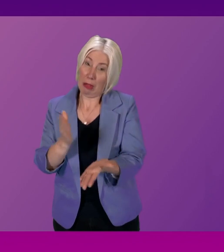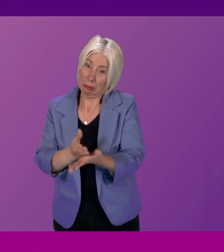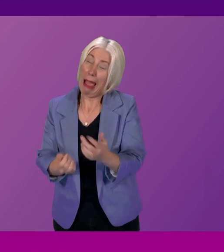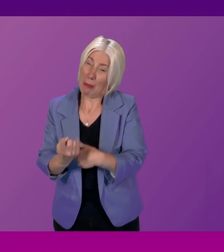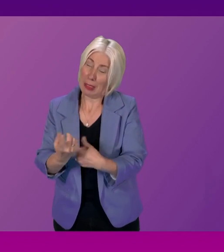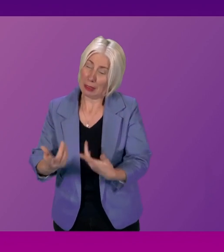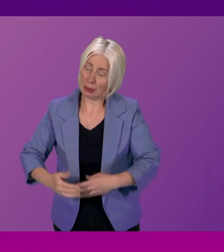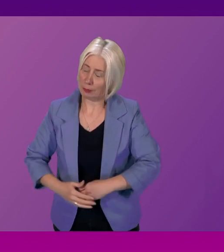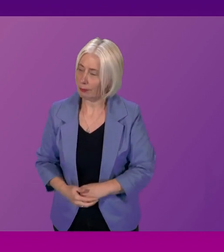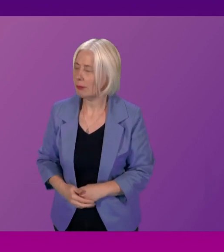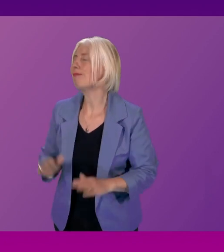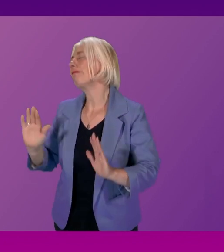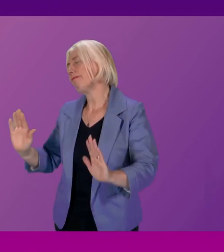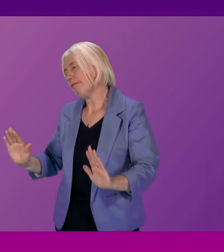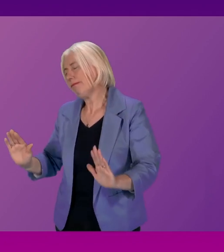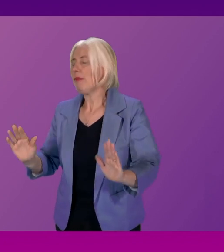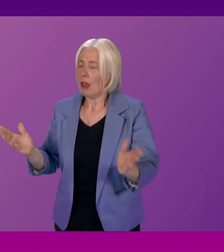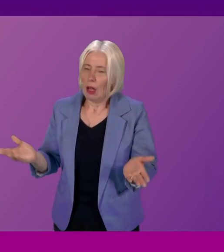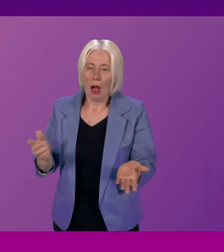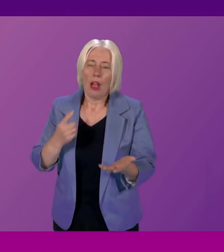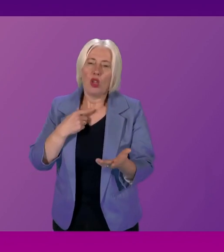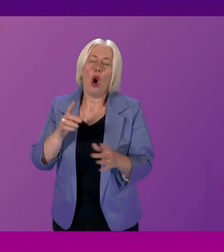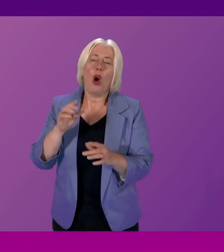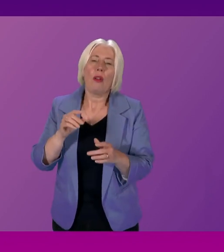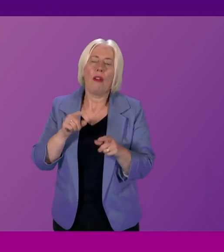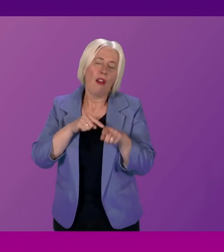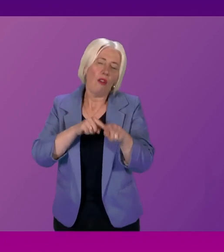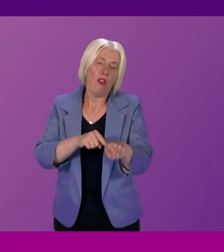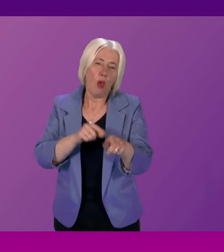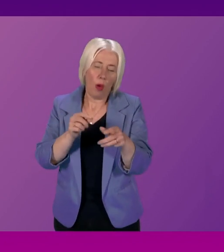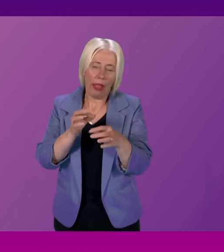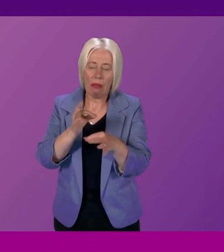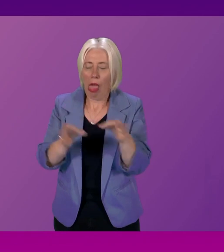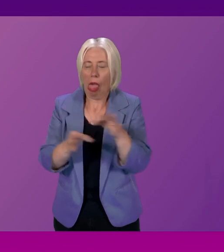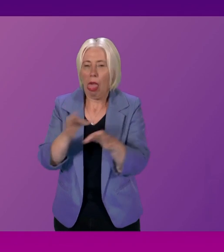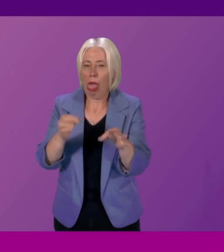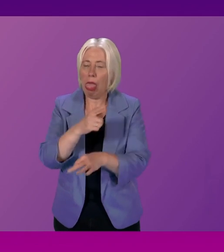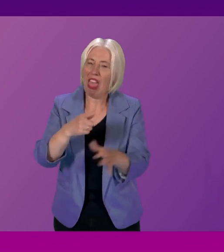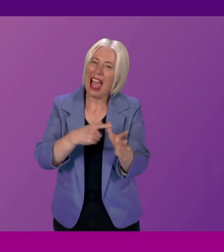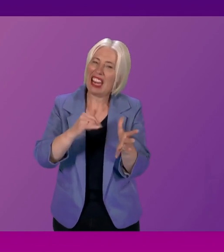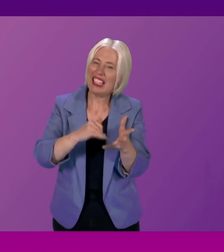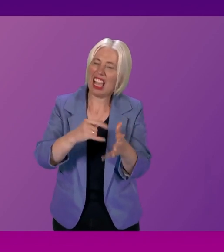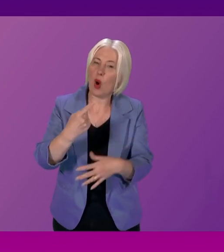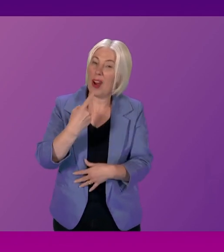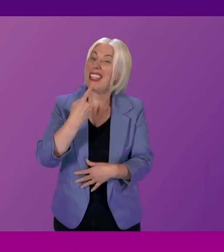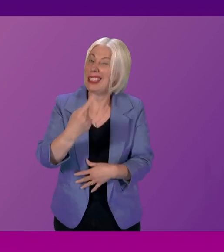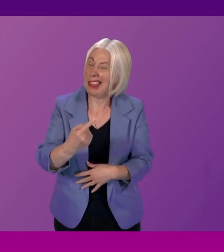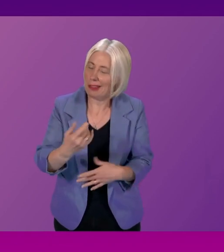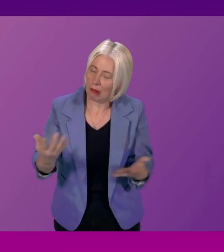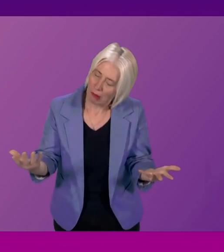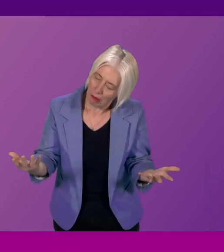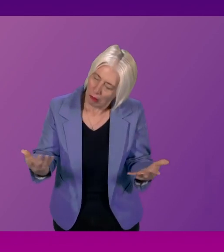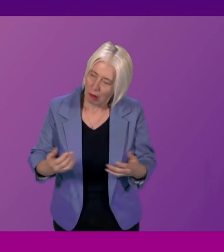Let's again, instead of sticking to the spin that Anna Sarwar is continuing to articulate,